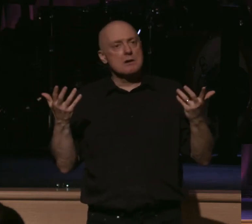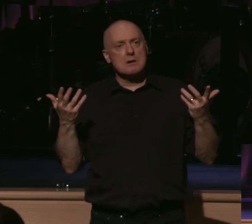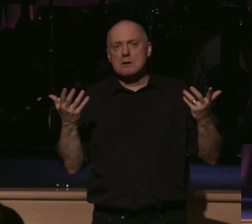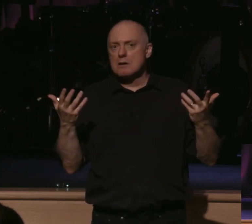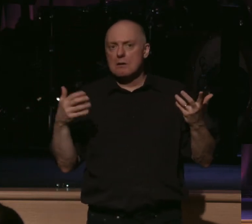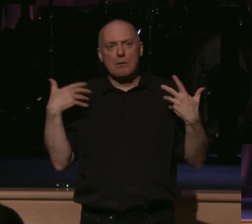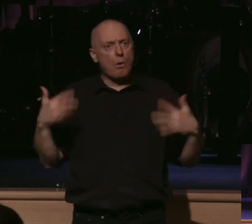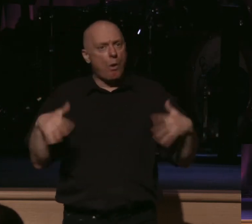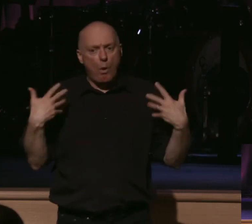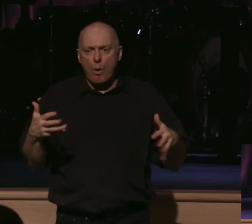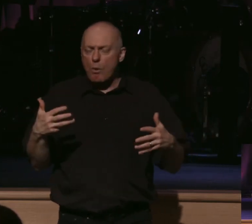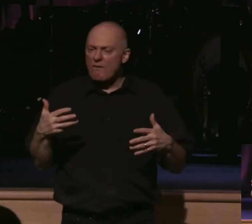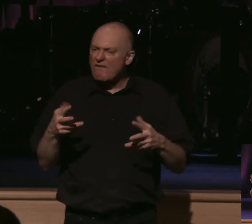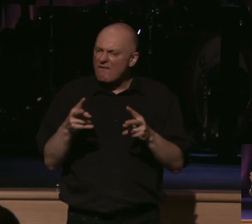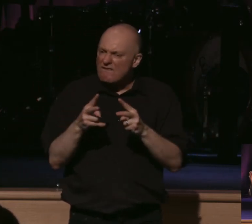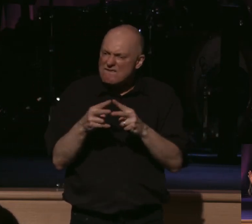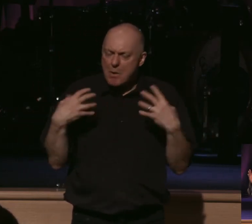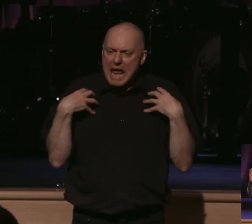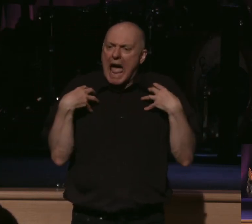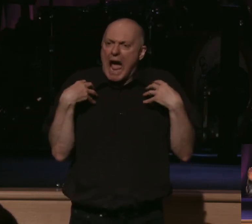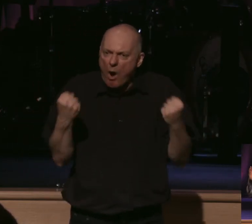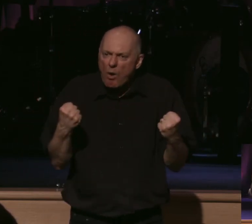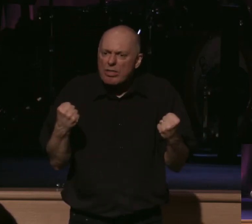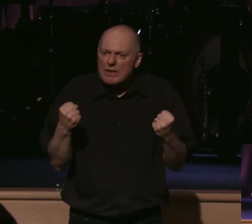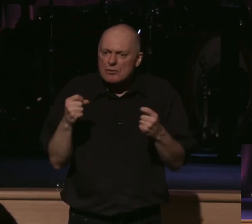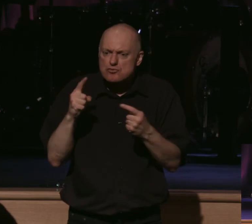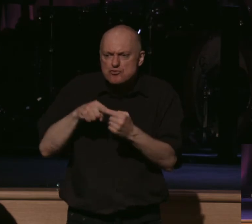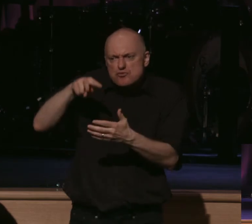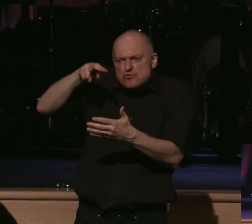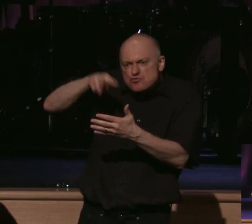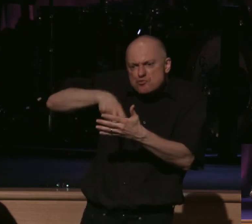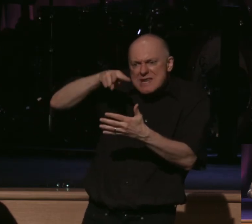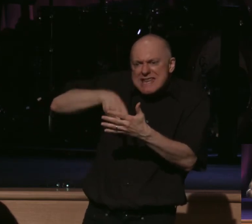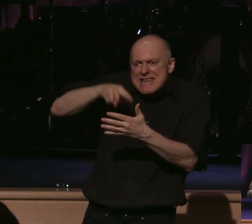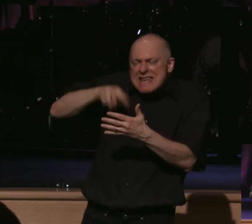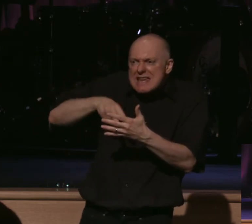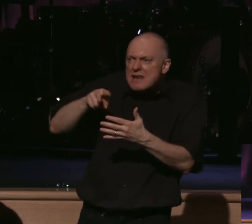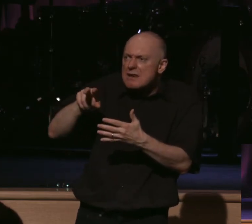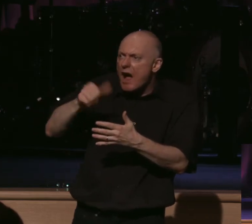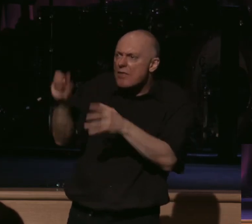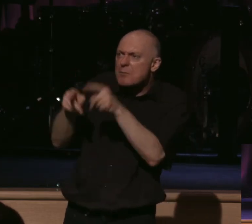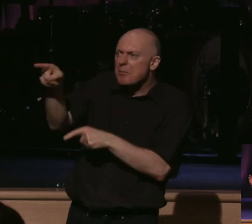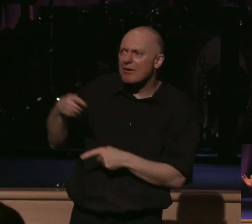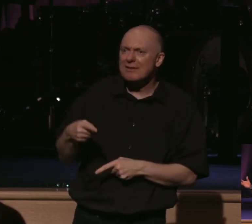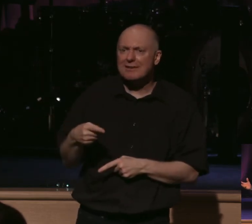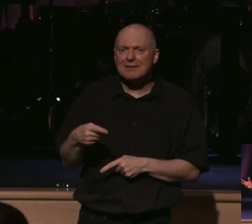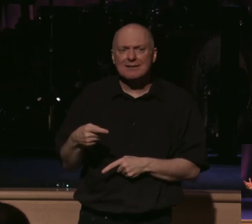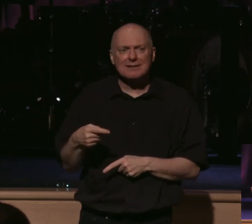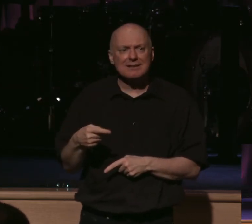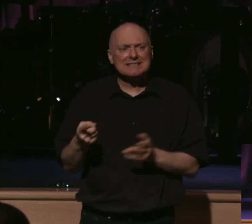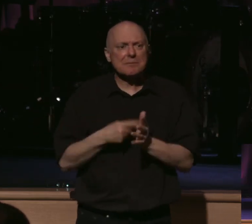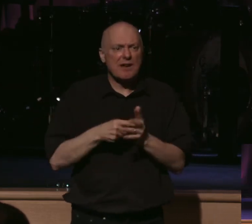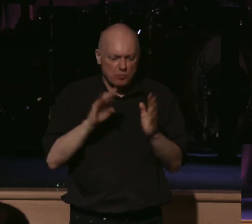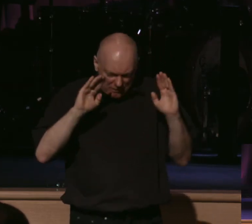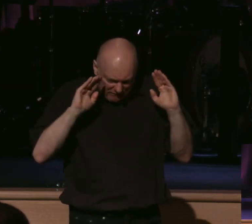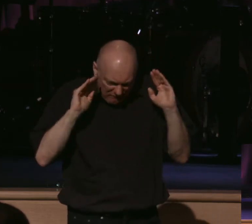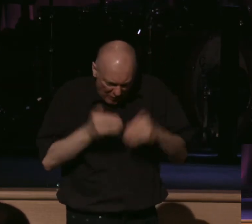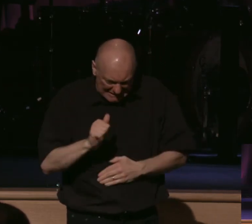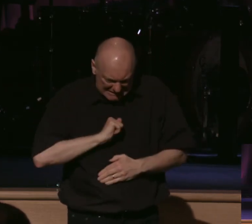such a healthy discipline to just, you know, get out of our little lives and just look at some who just really